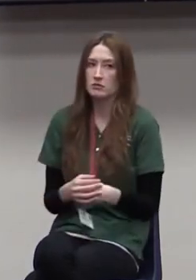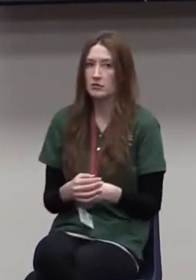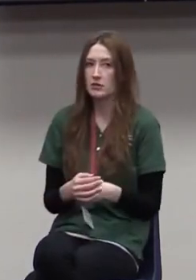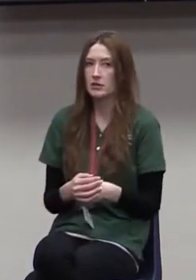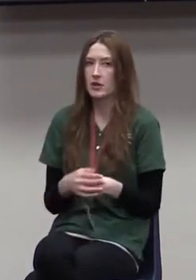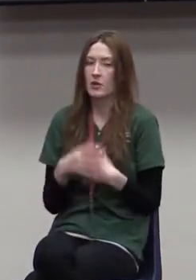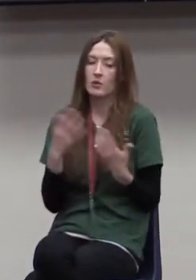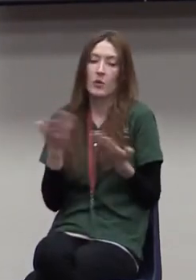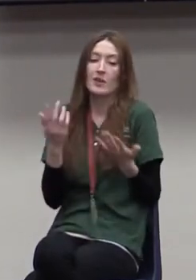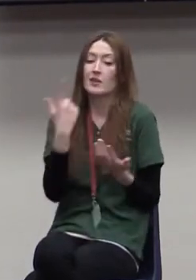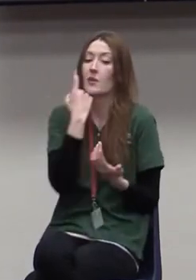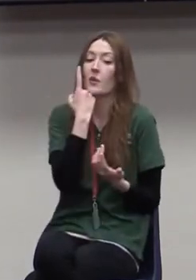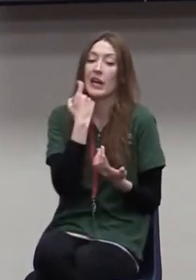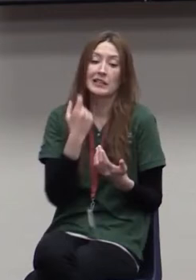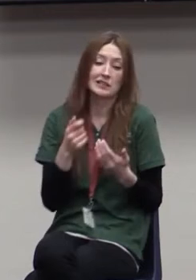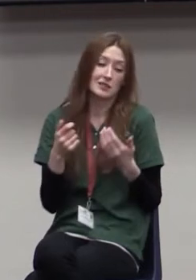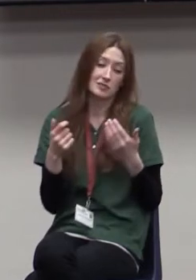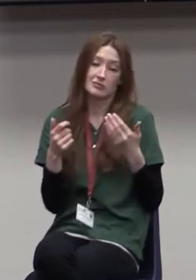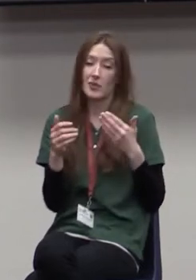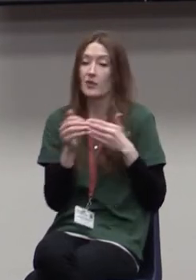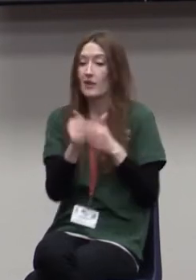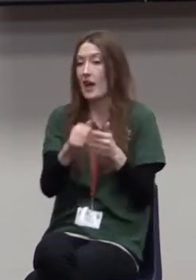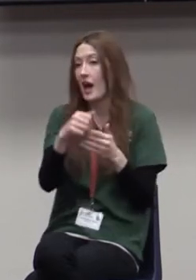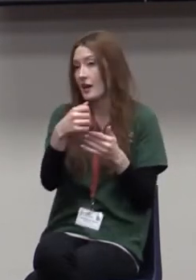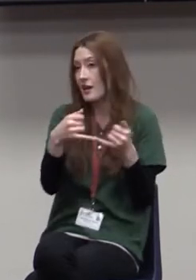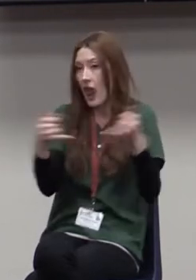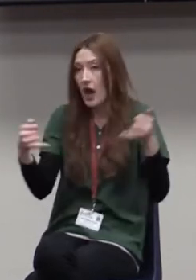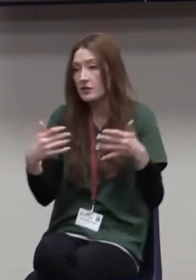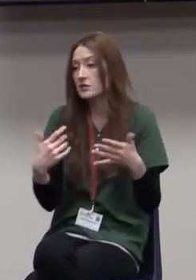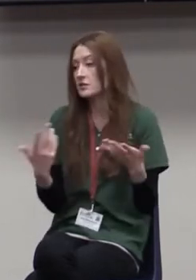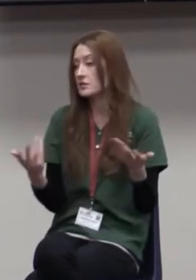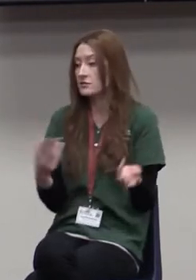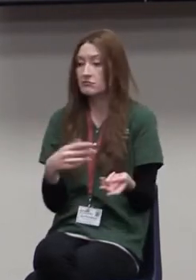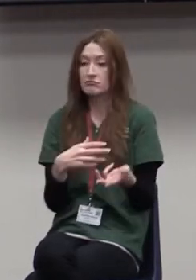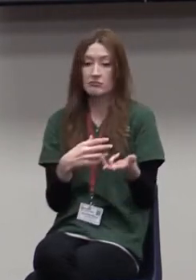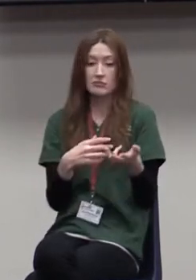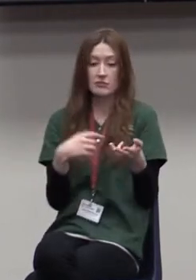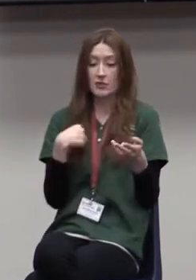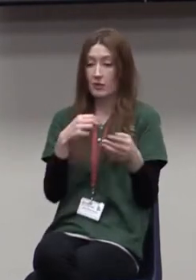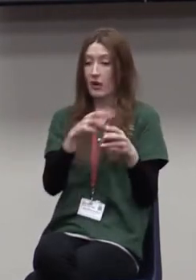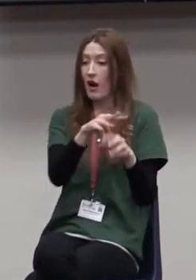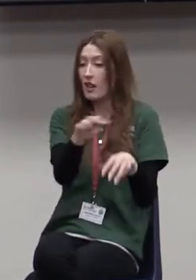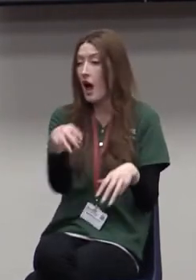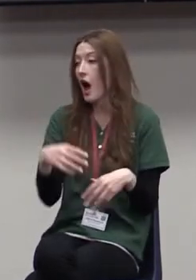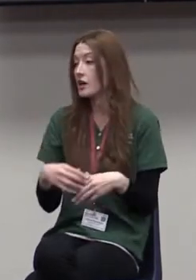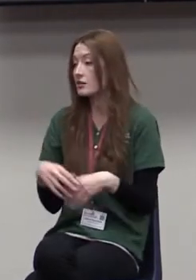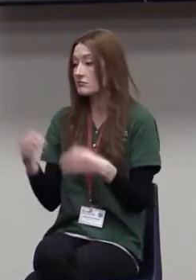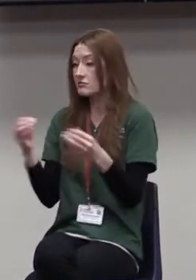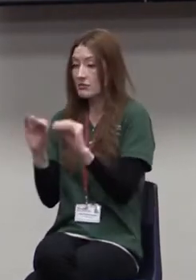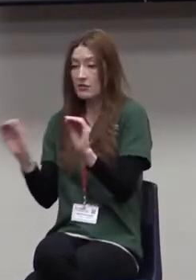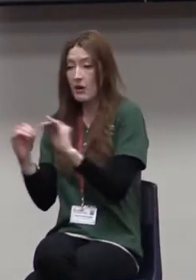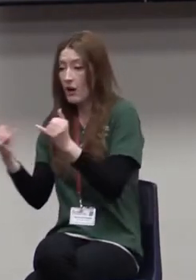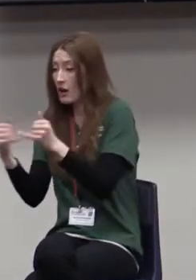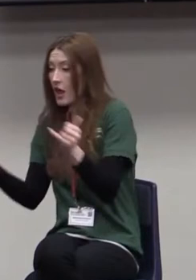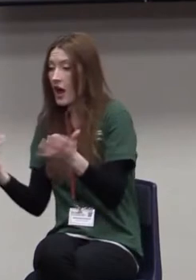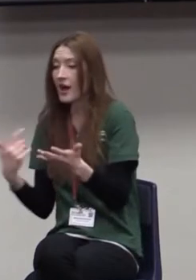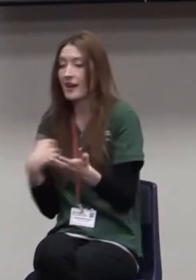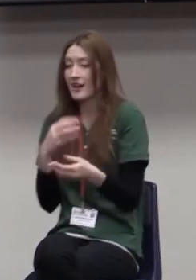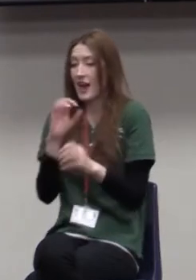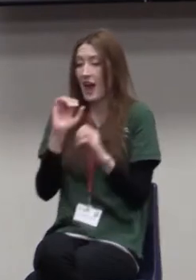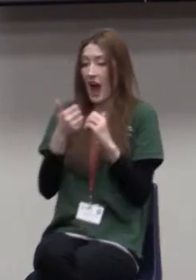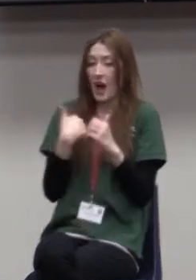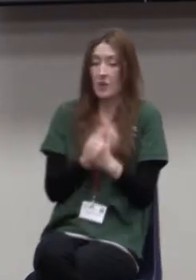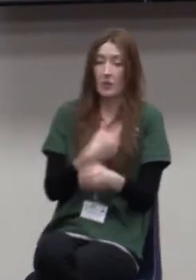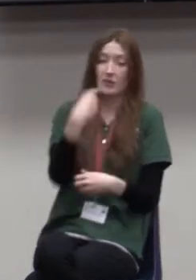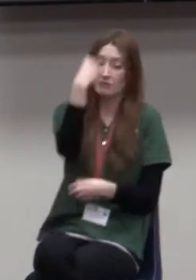that we need to follow? Do we meet? Do we not meet? Do we go online? Do we not go online? How do we communicate? What do we tell people? How do we